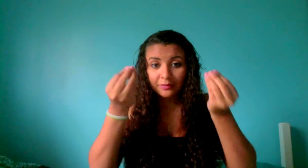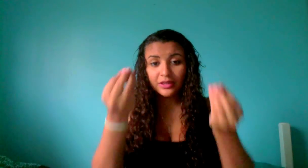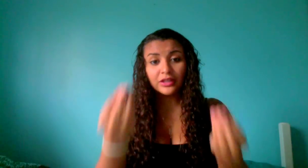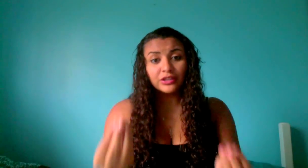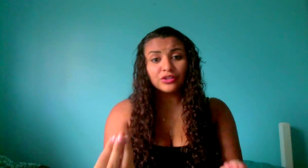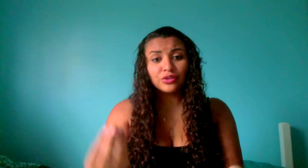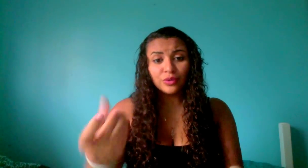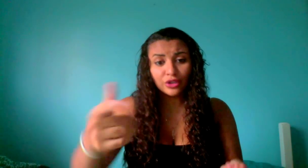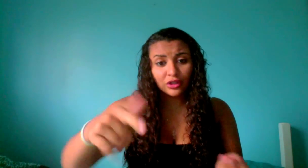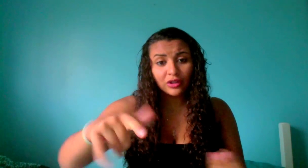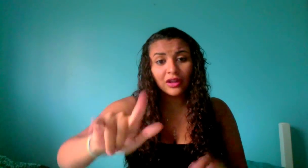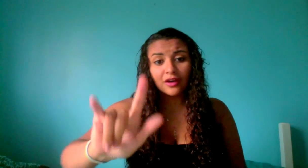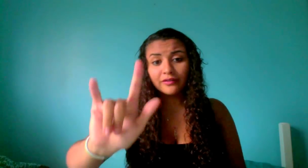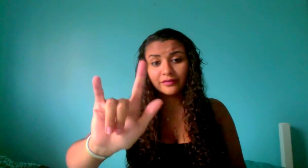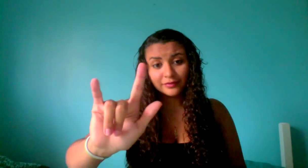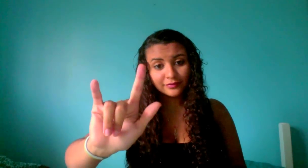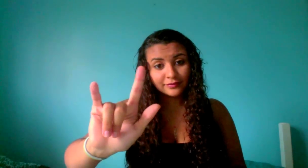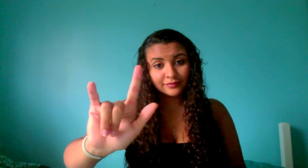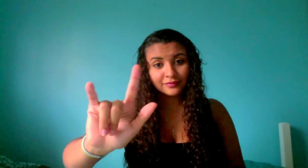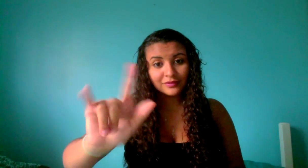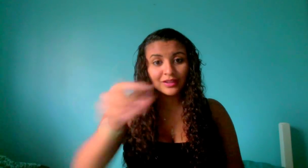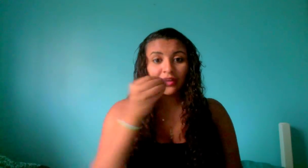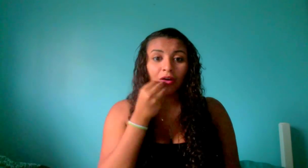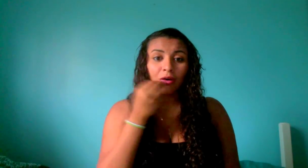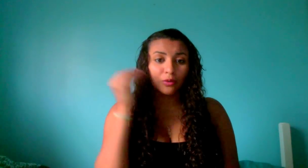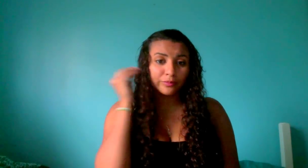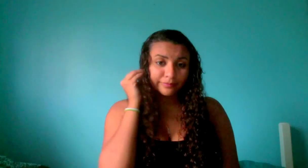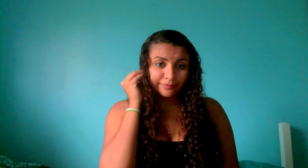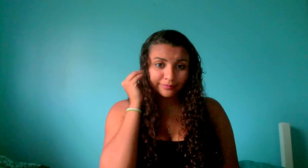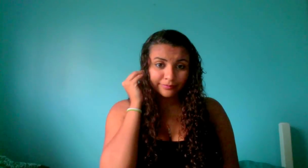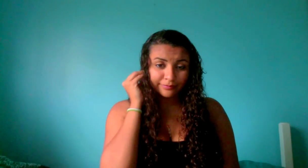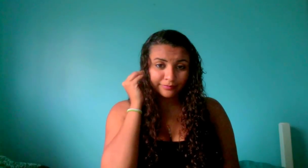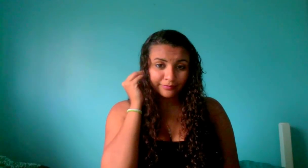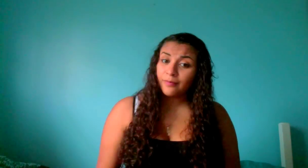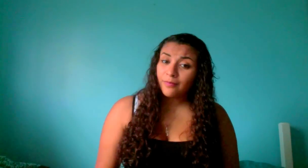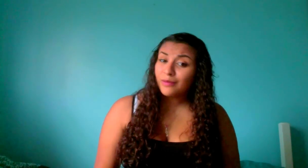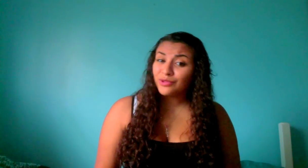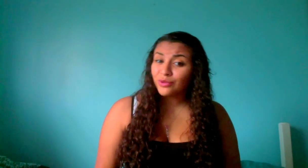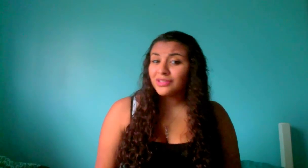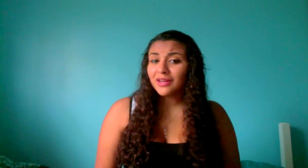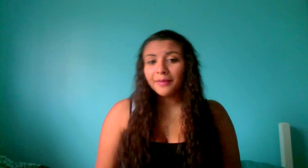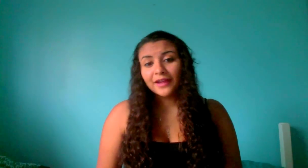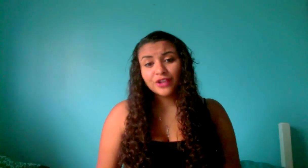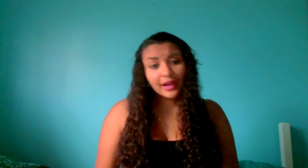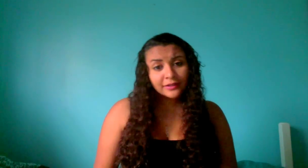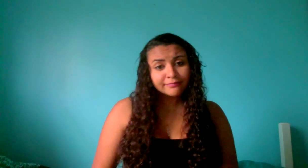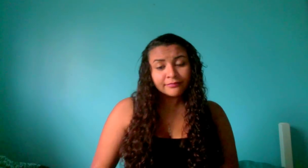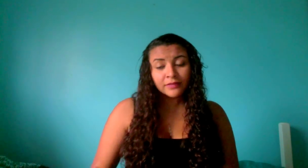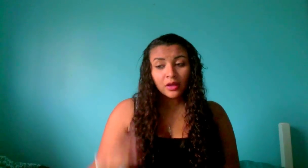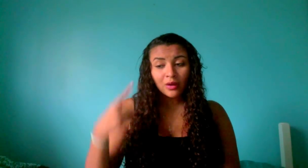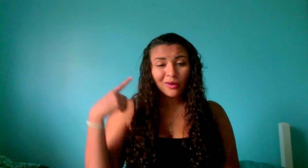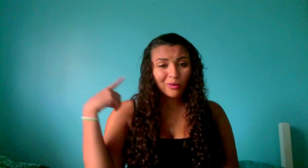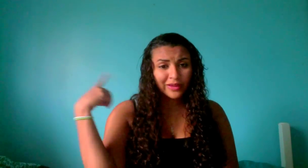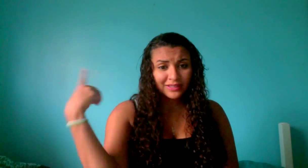me to your love home mama's always gotta backtrack always